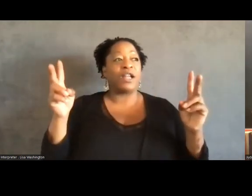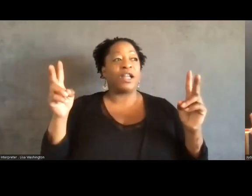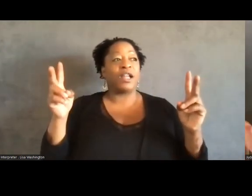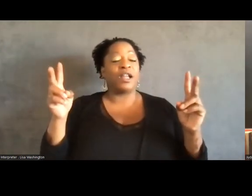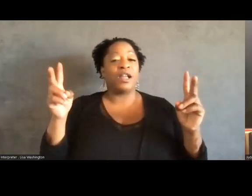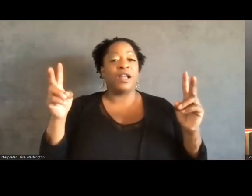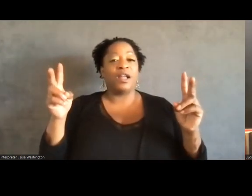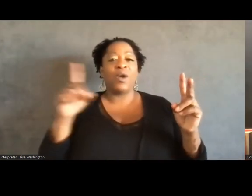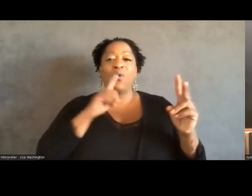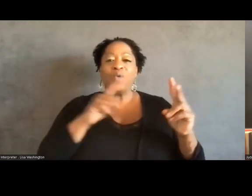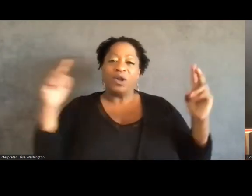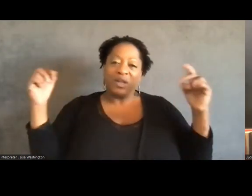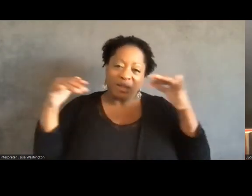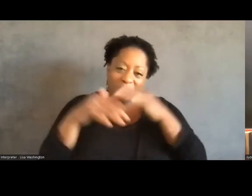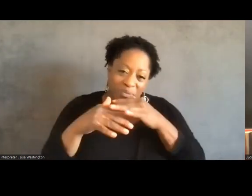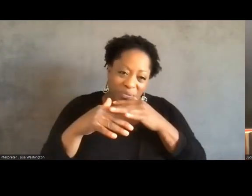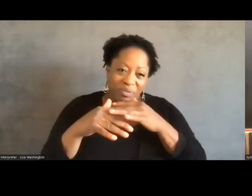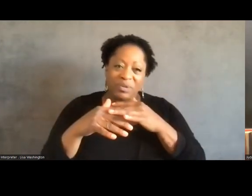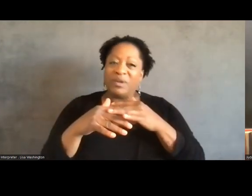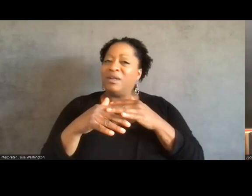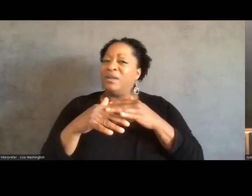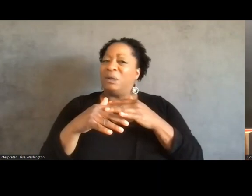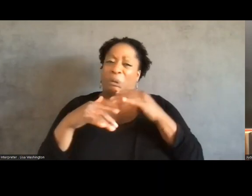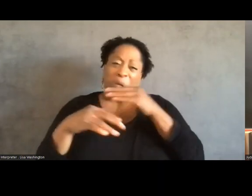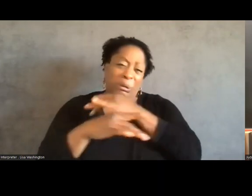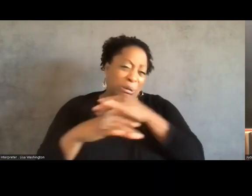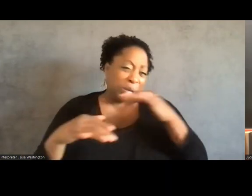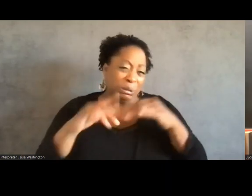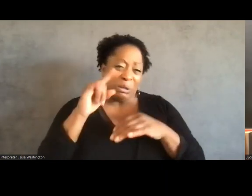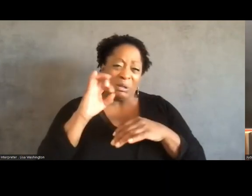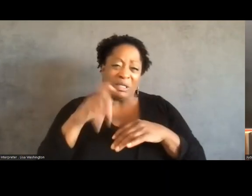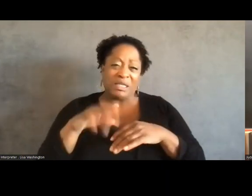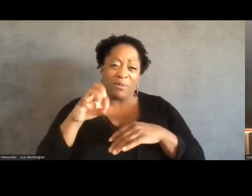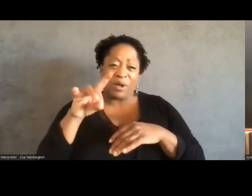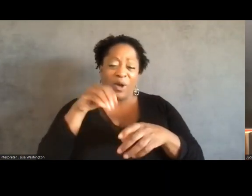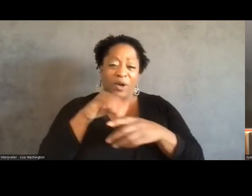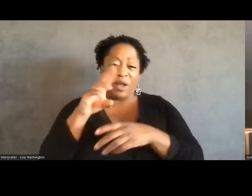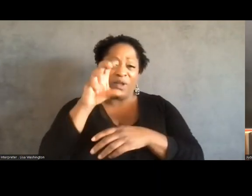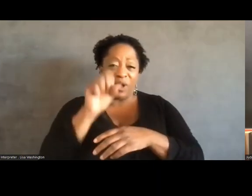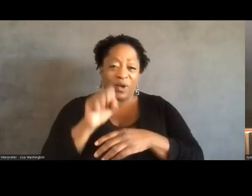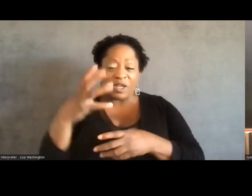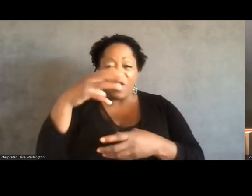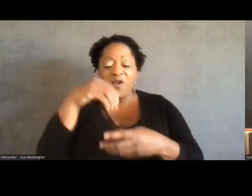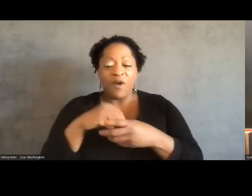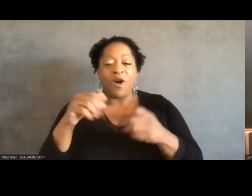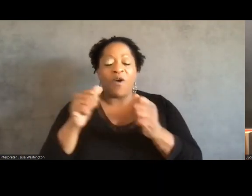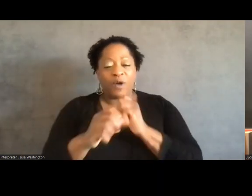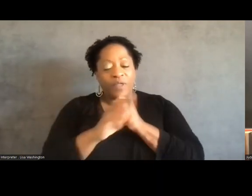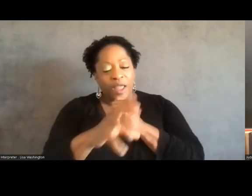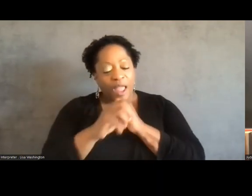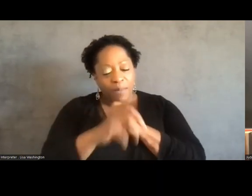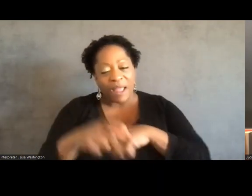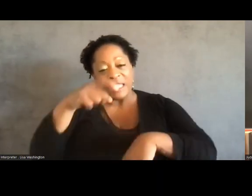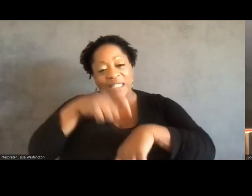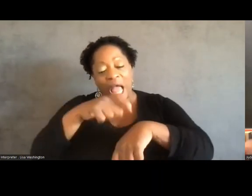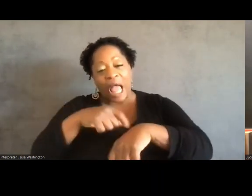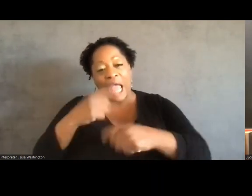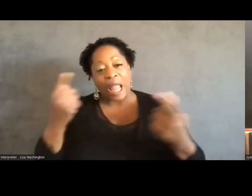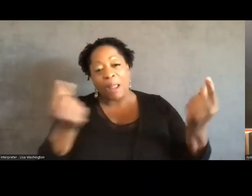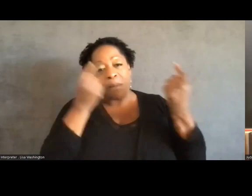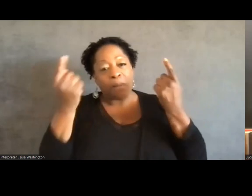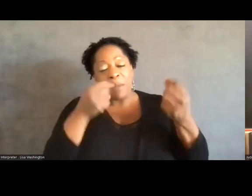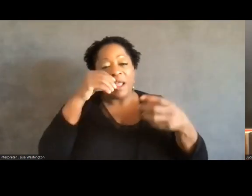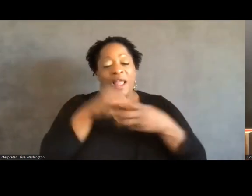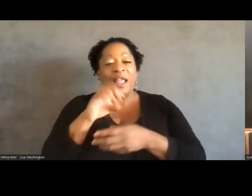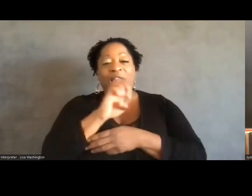densest dip codes, I think in the United States. So being a part of the campaign, spending lots of time in Eastern Kentucky, I think, um, shifted my